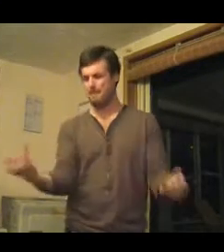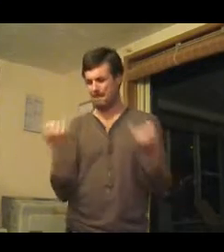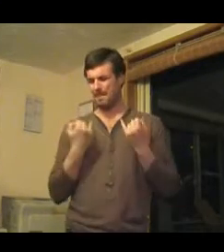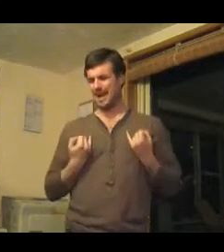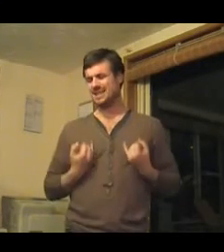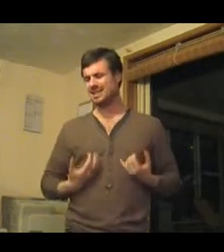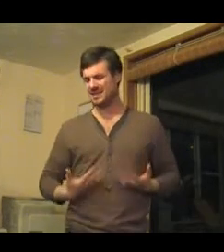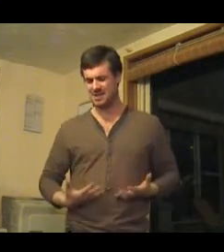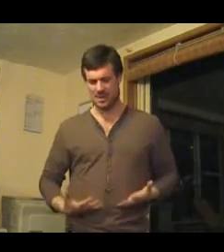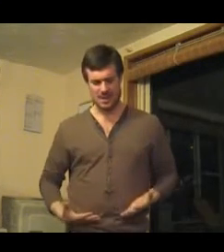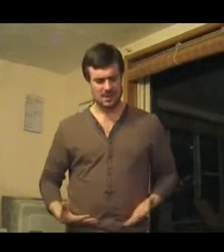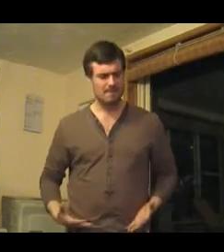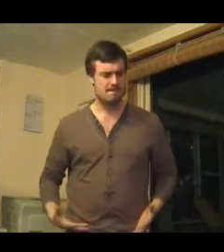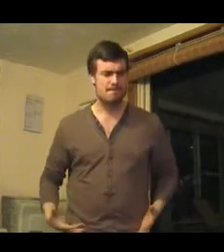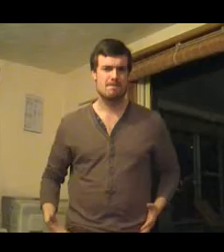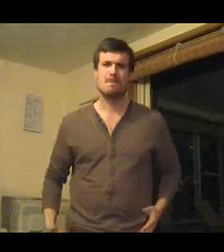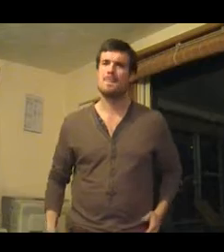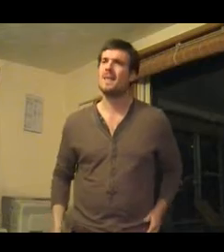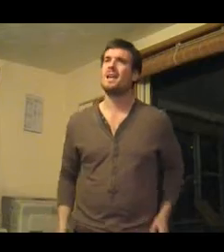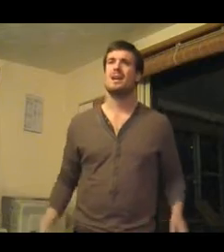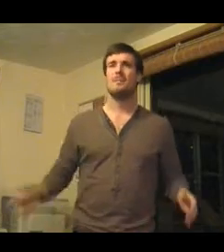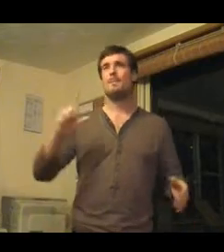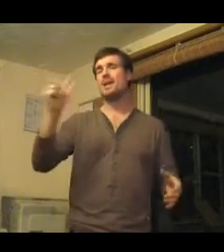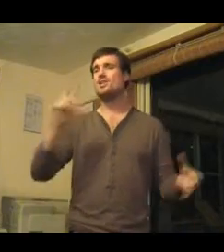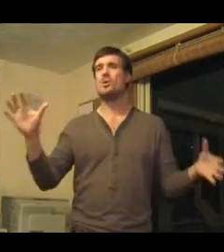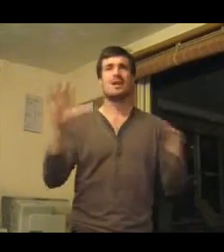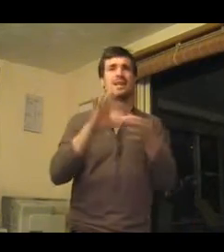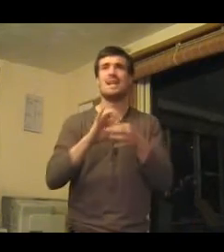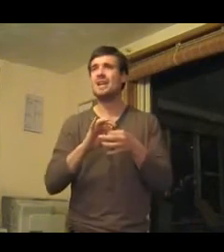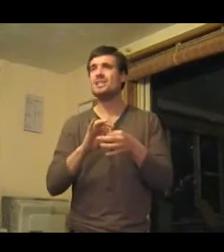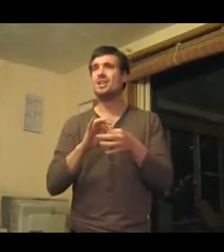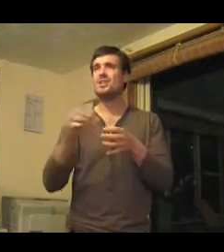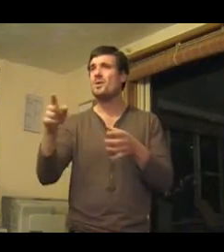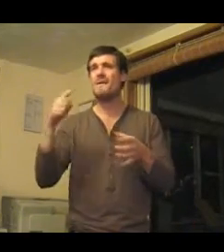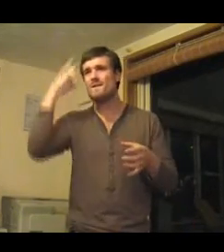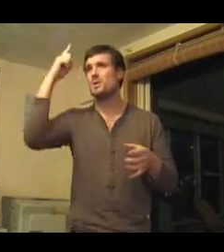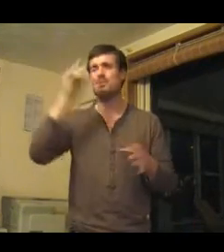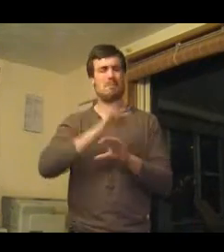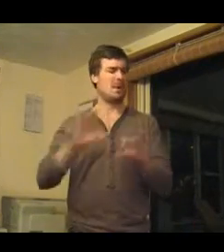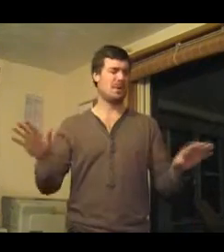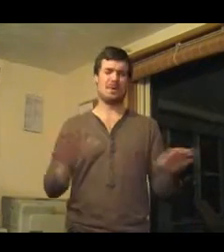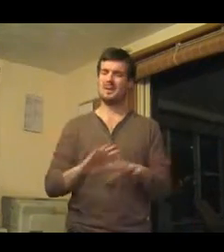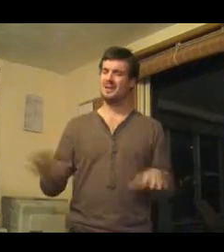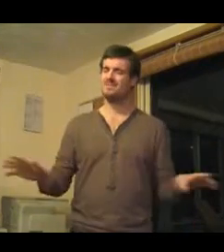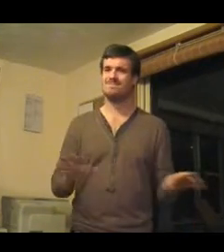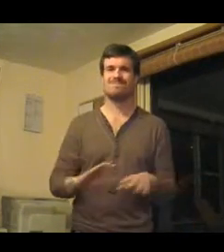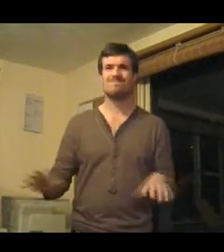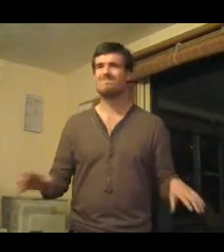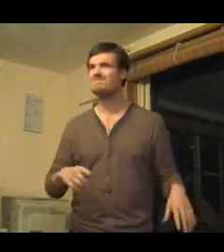Making Love Could Never Be Your Intention You Never Know